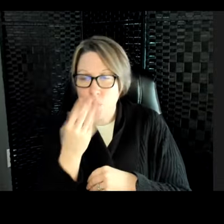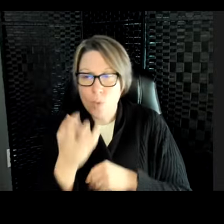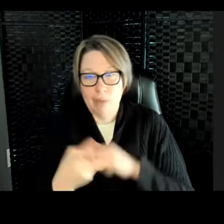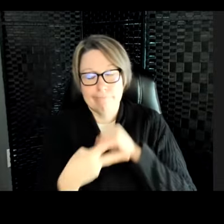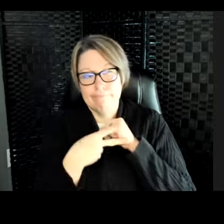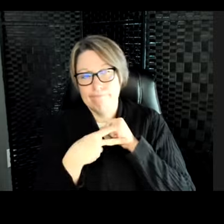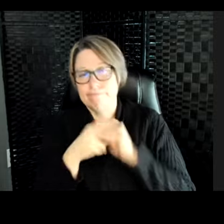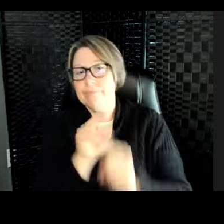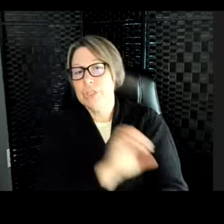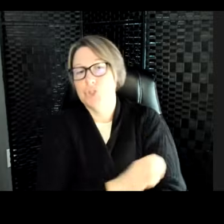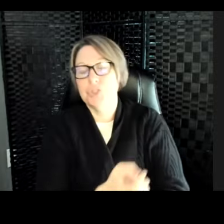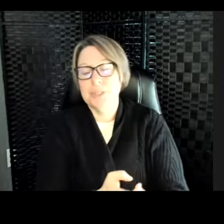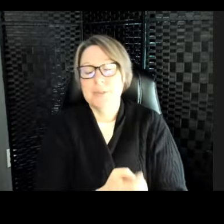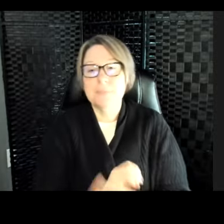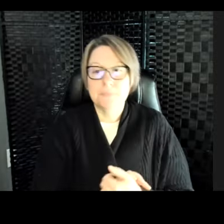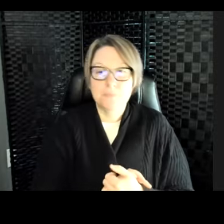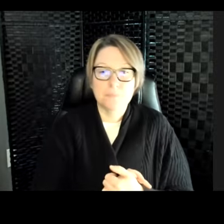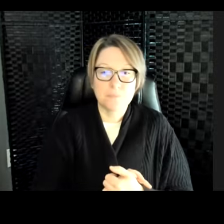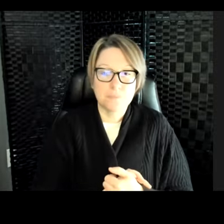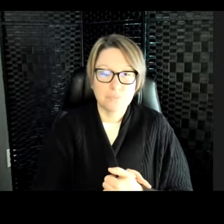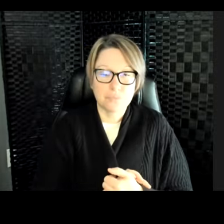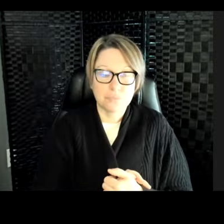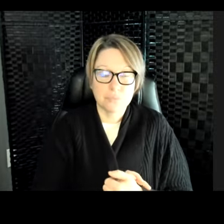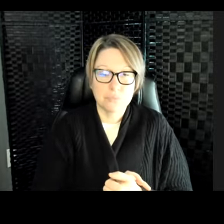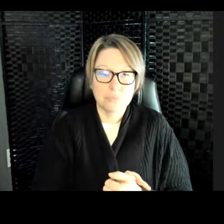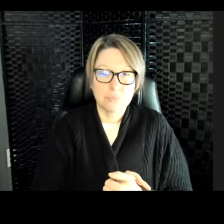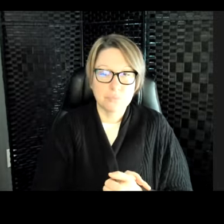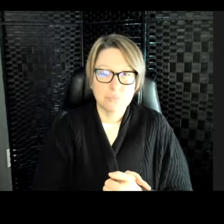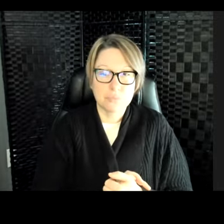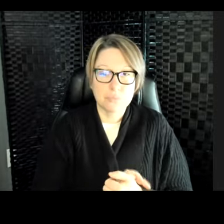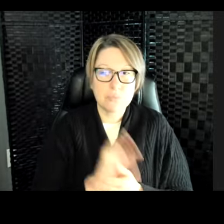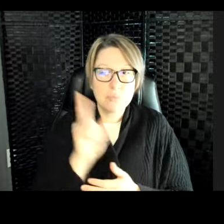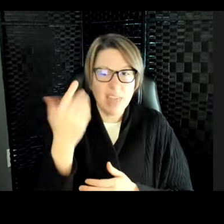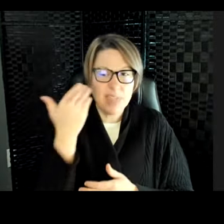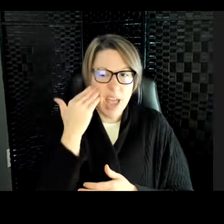fish when they know that they're going to get fed dead fish by the keepers.